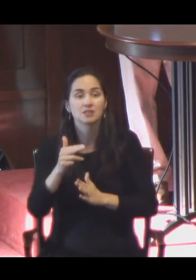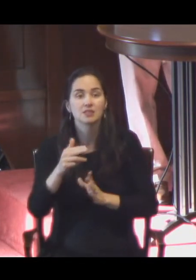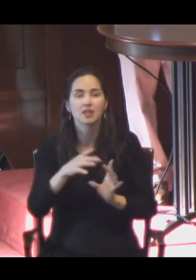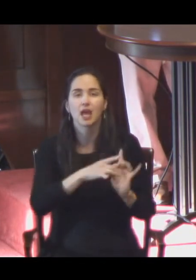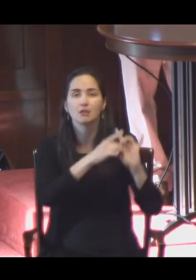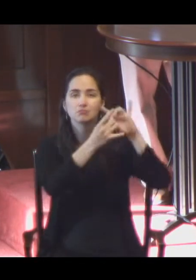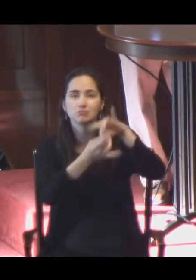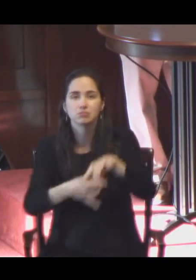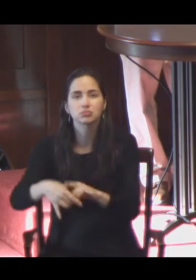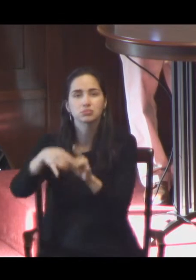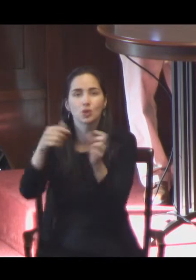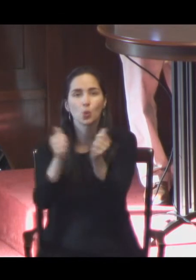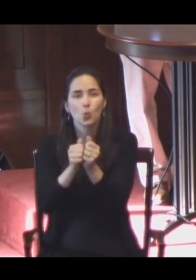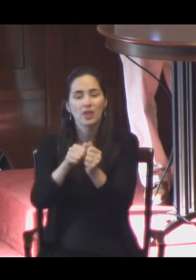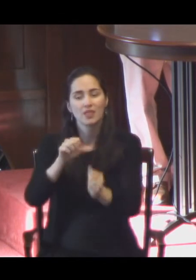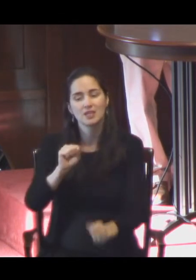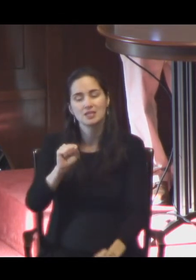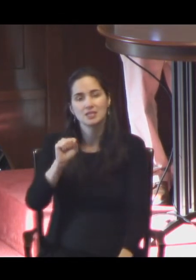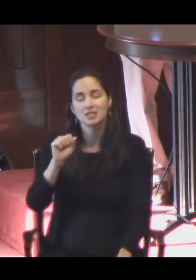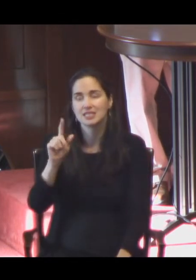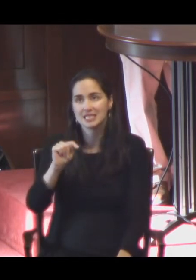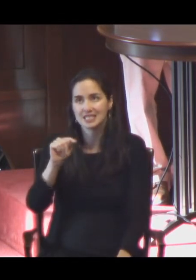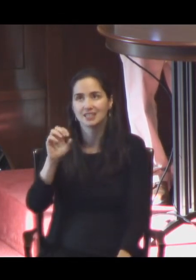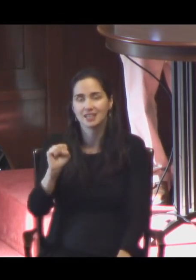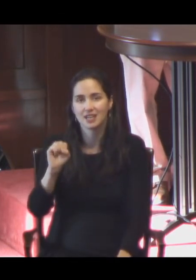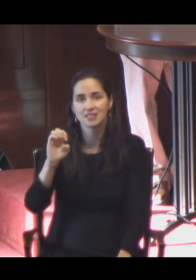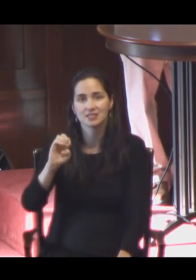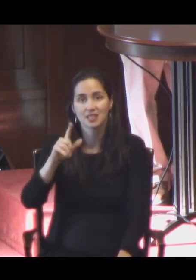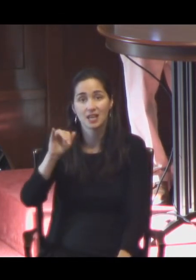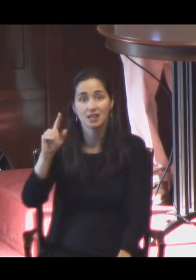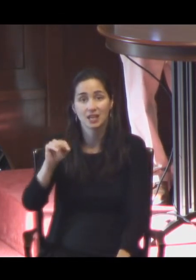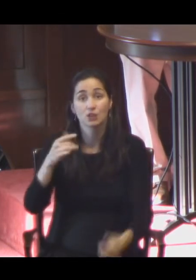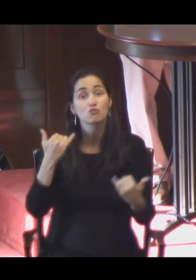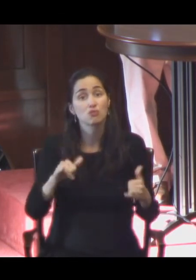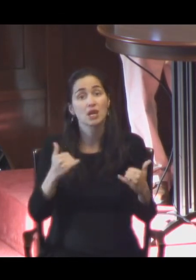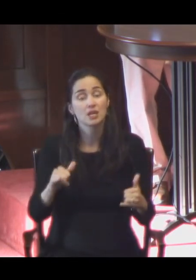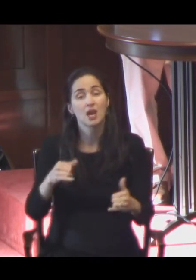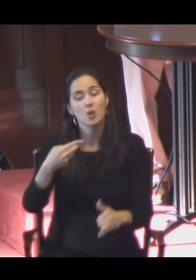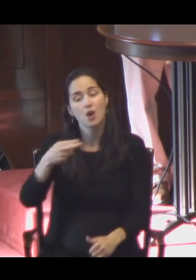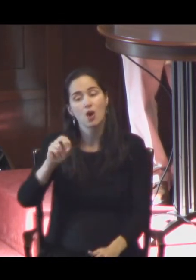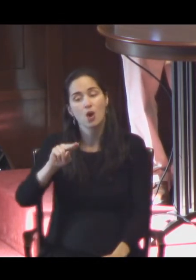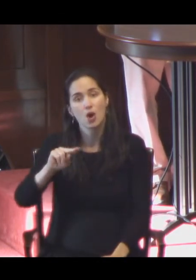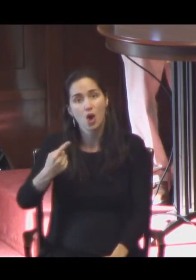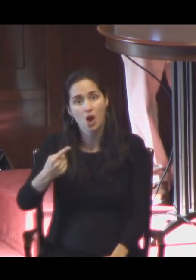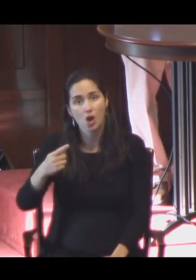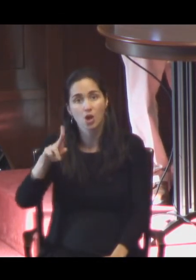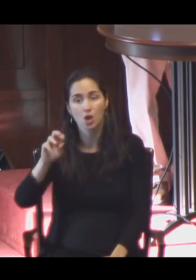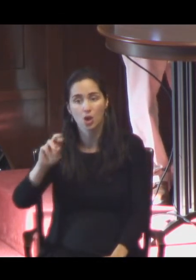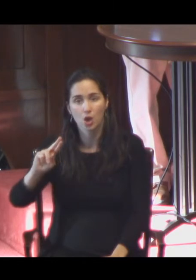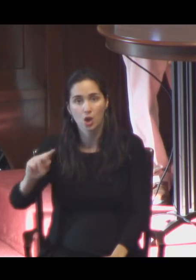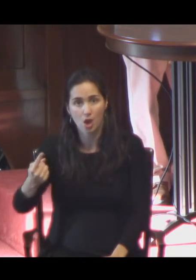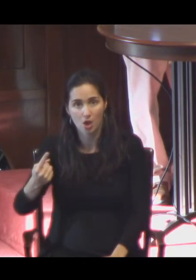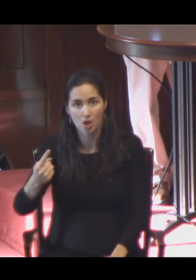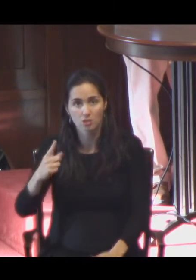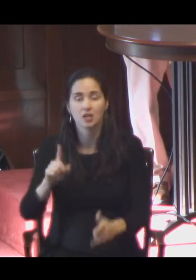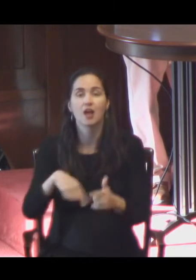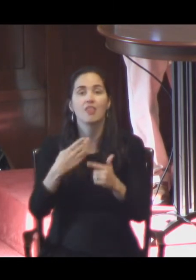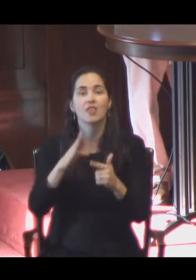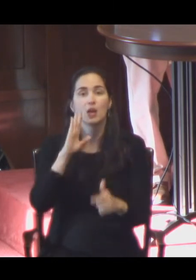gone to eight different cities here in the States. It's currently in Hong Kong. And then it goes to Cambridge University in England for Holy Week this coming